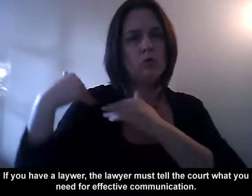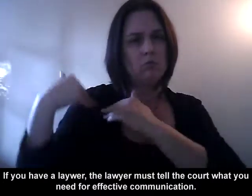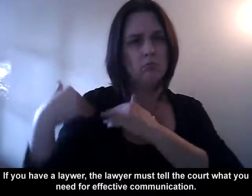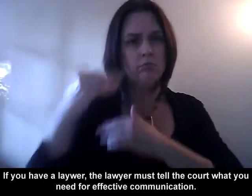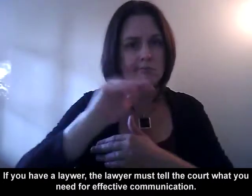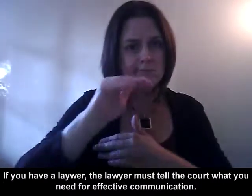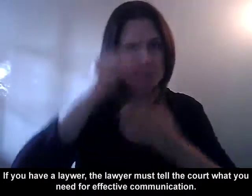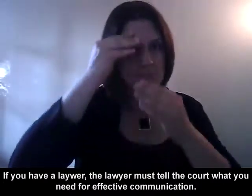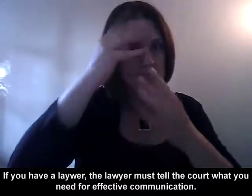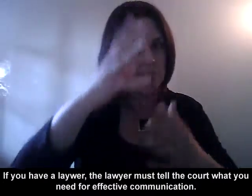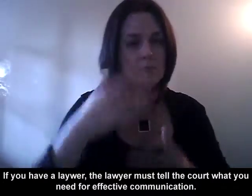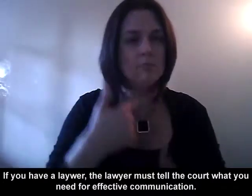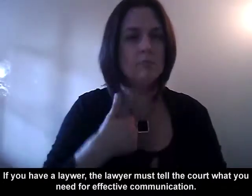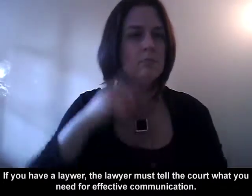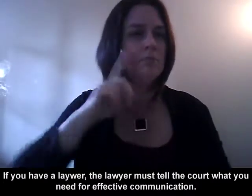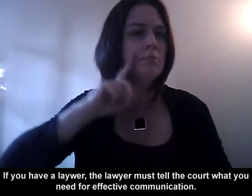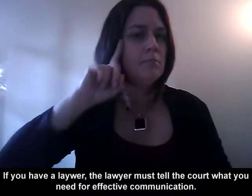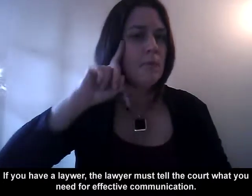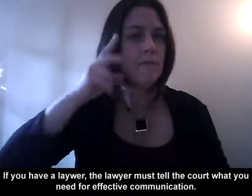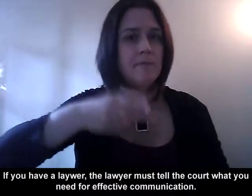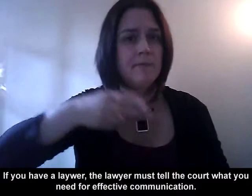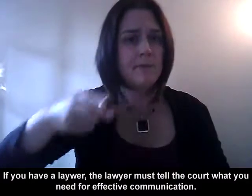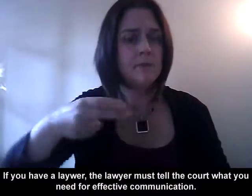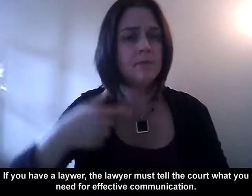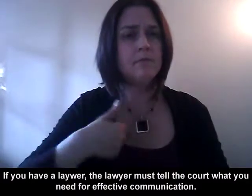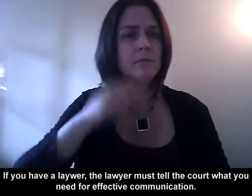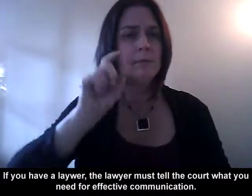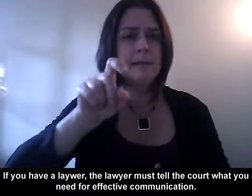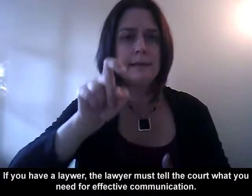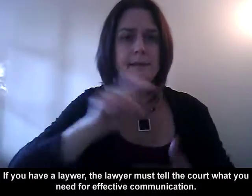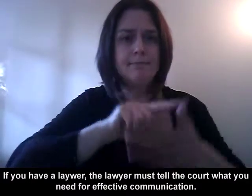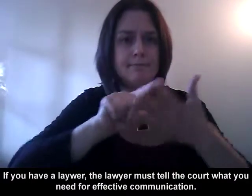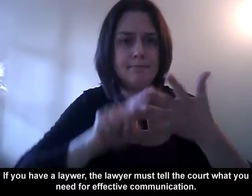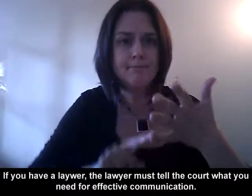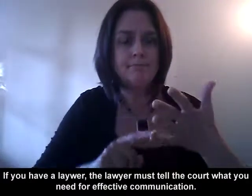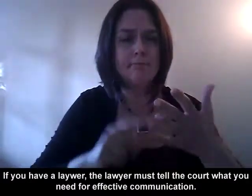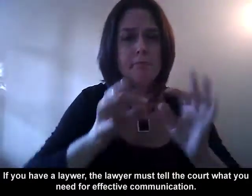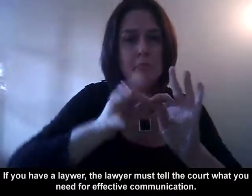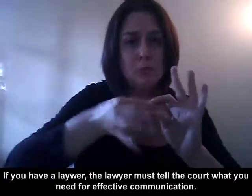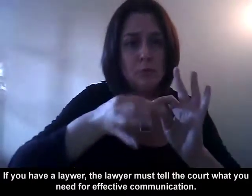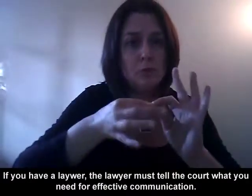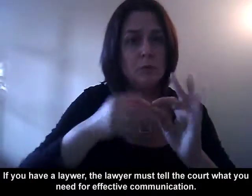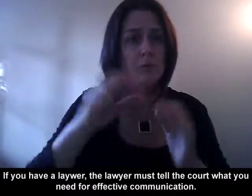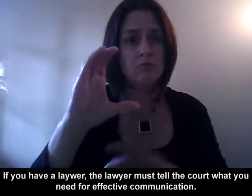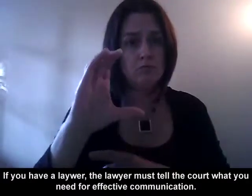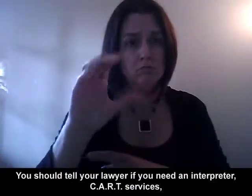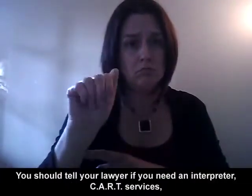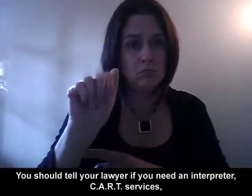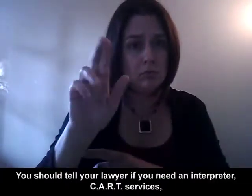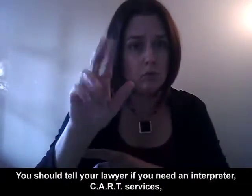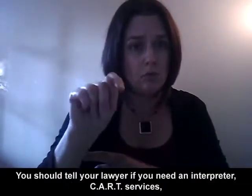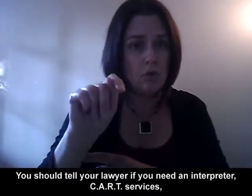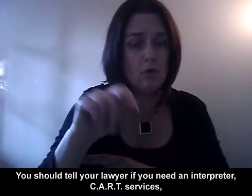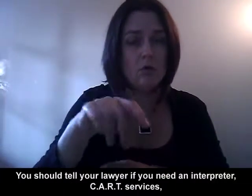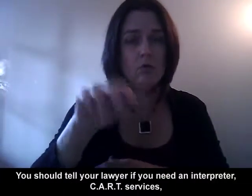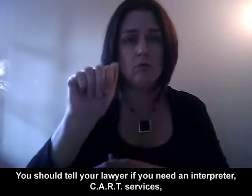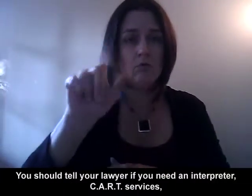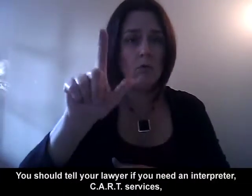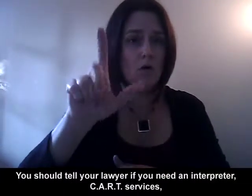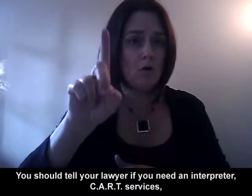If you have a lawyer, the lawyer must tell the court what you need for effective communication. You should tell your lawyer if you need an